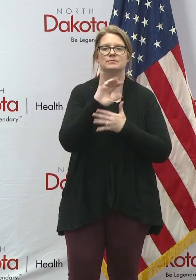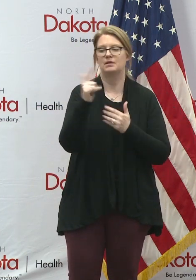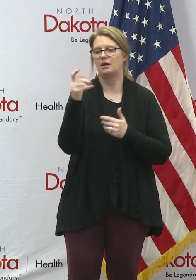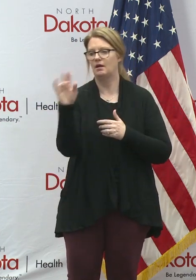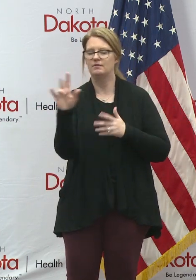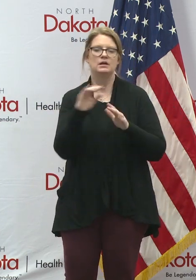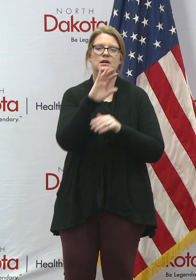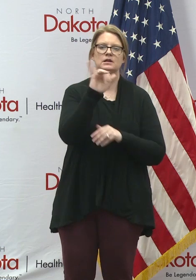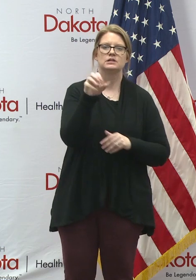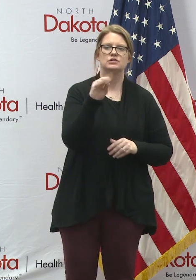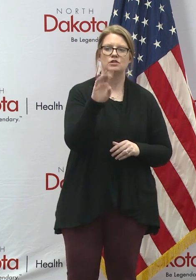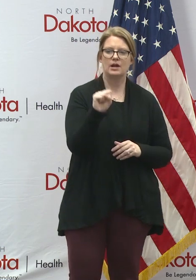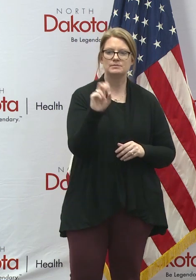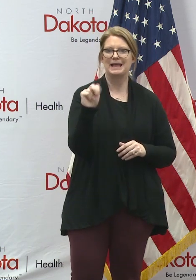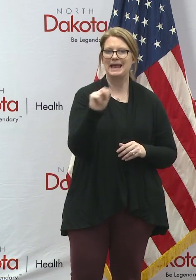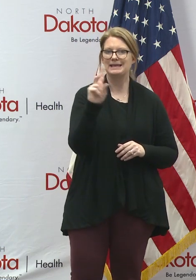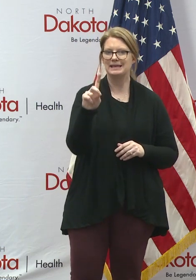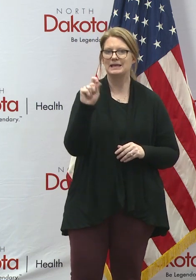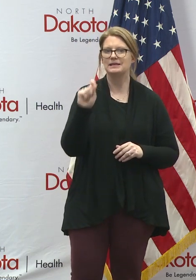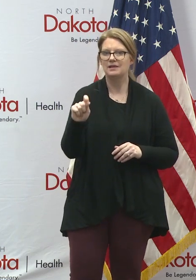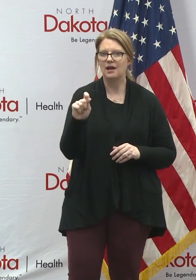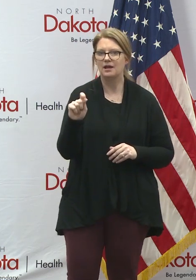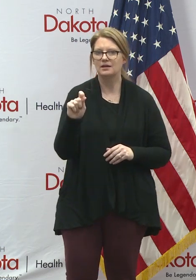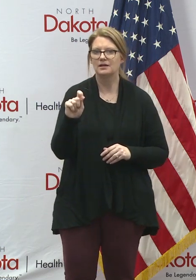.com. Jobsnd.com.